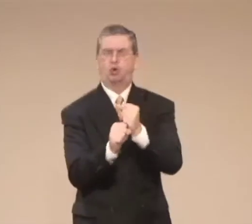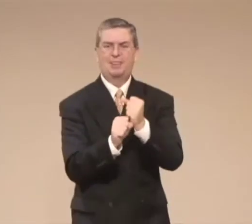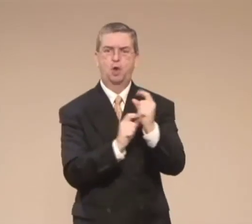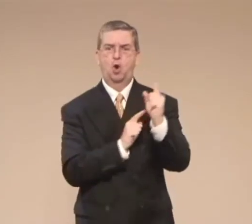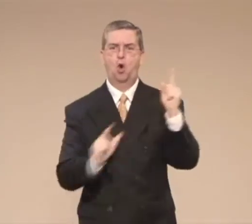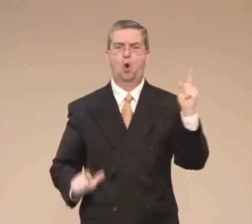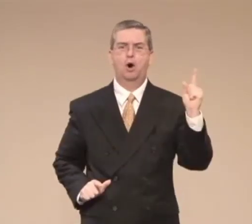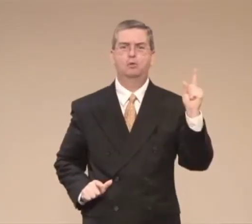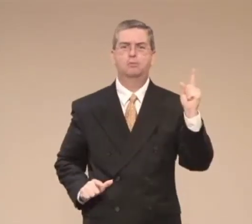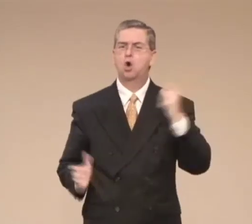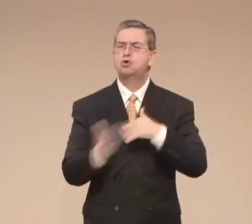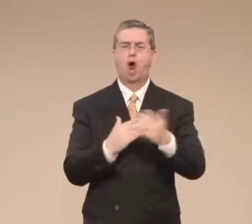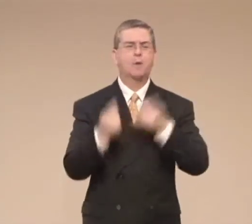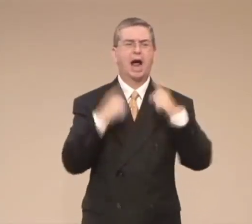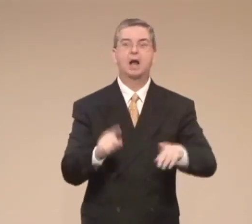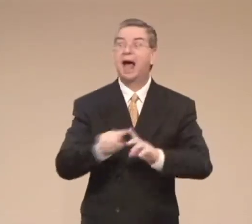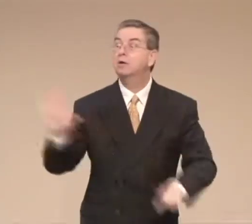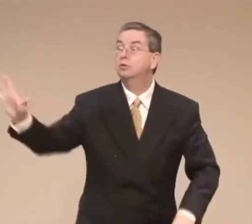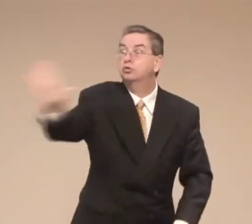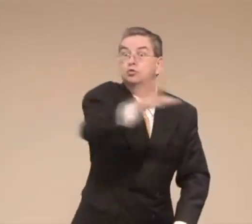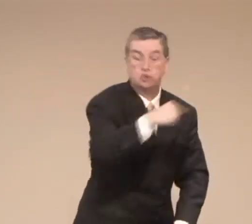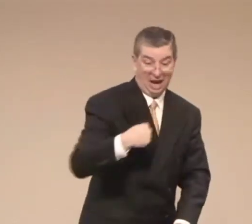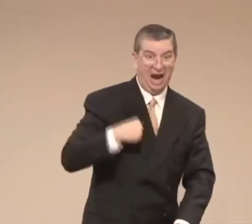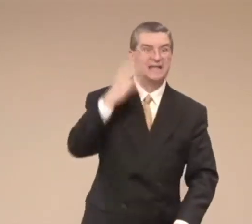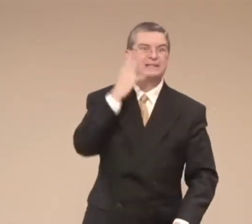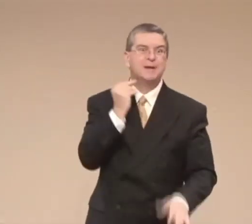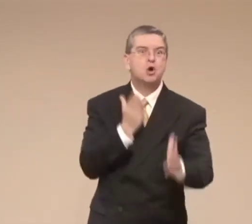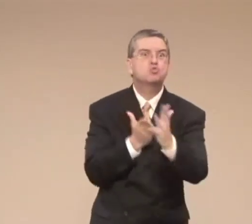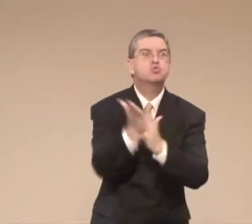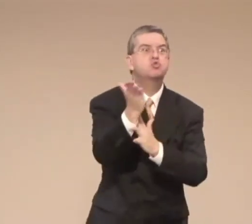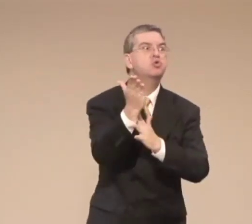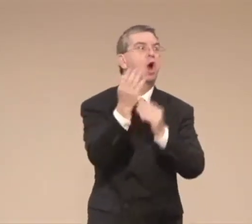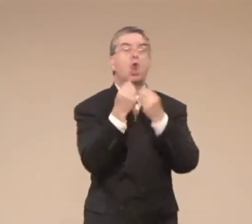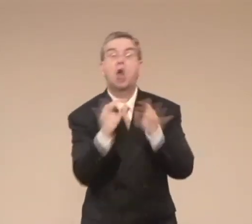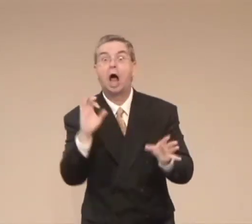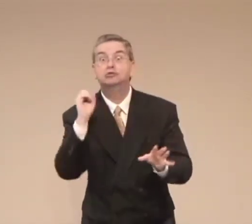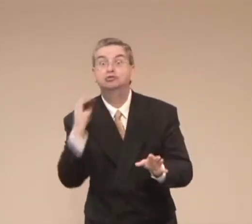He trusted in the Lord no matter what happened.